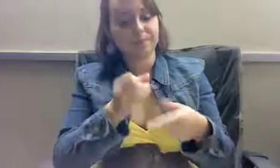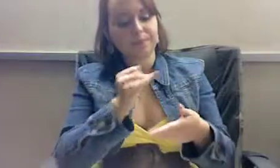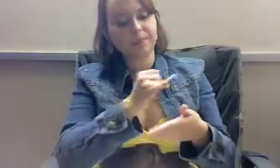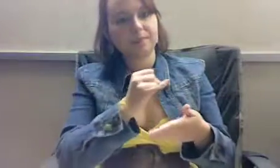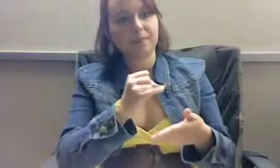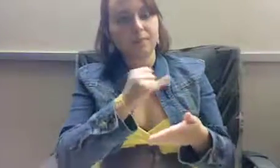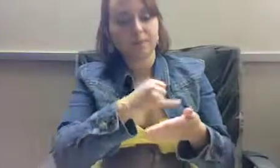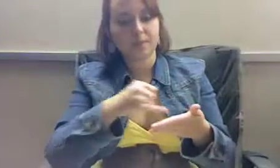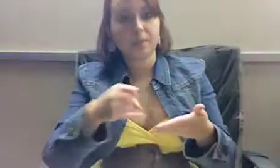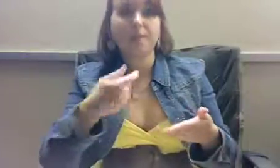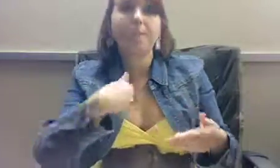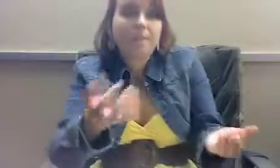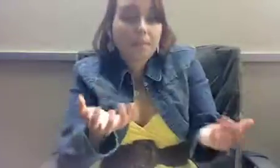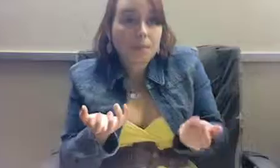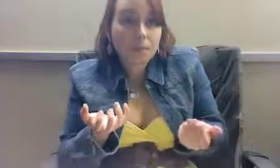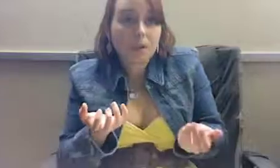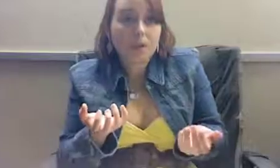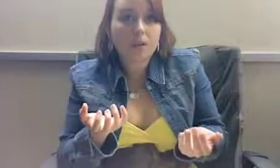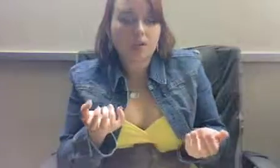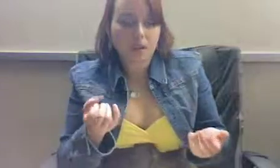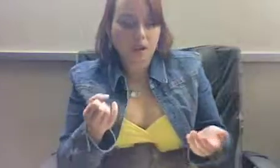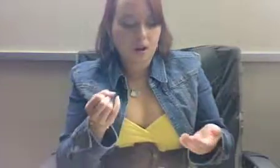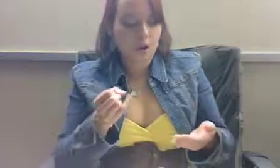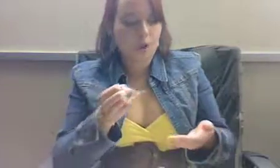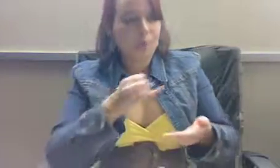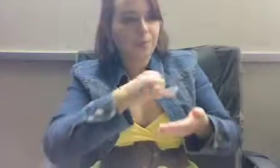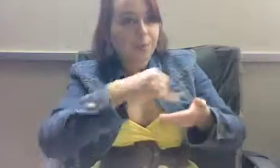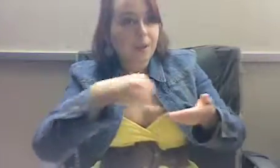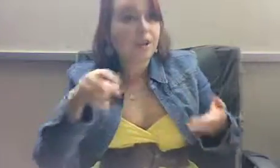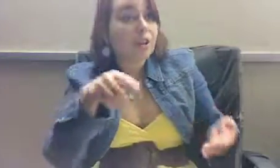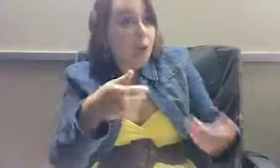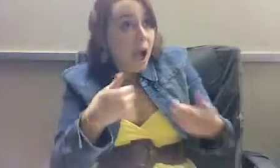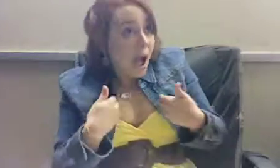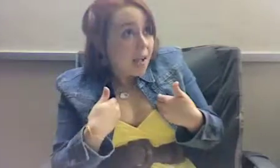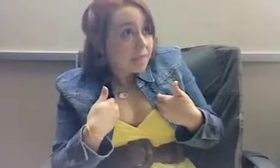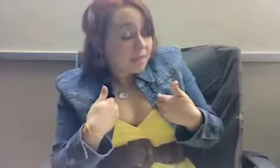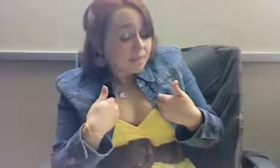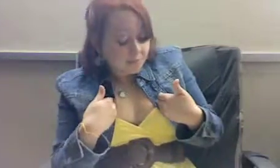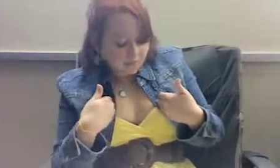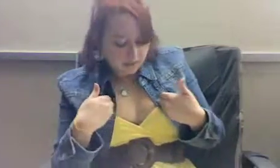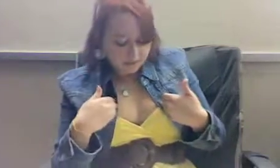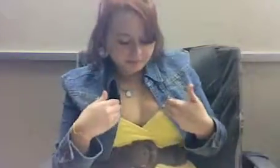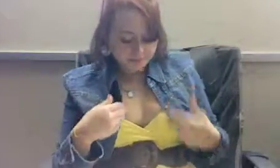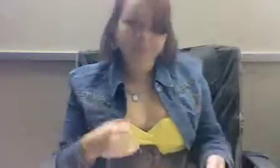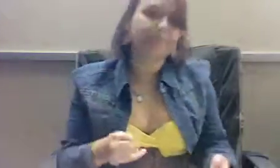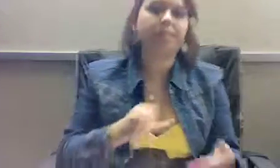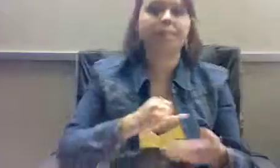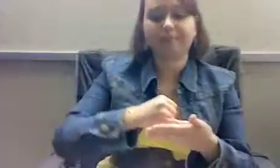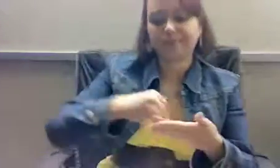It's hard to see what he's saying. I have to yell at him and like, your thing is good. We need to back up.